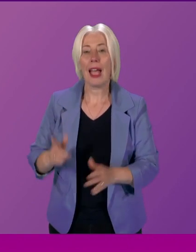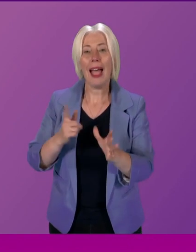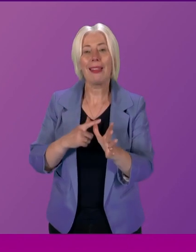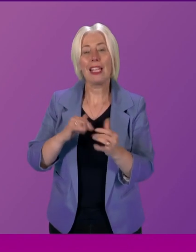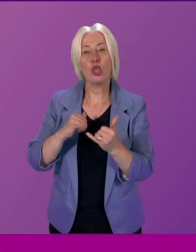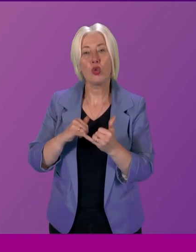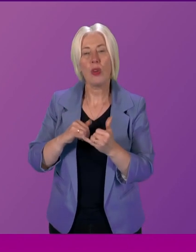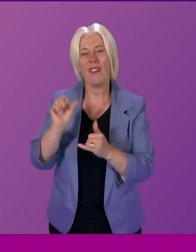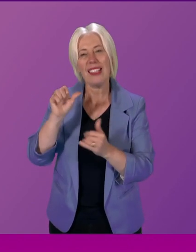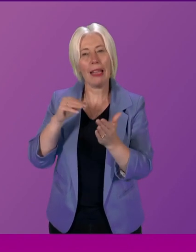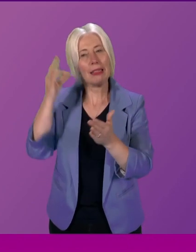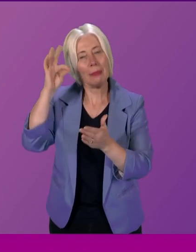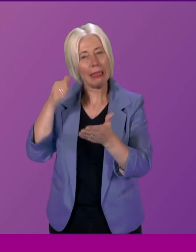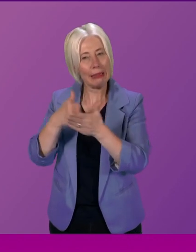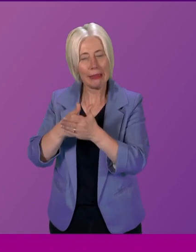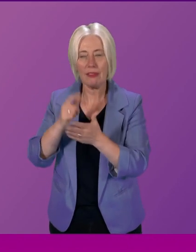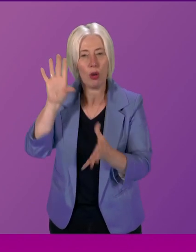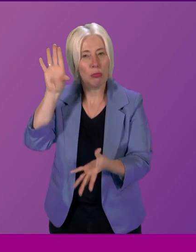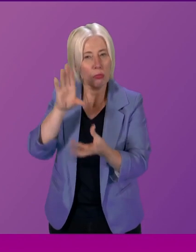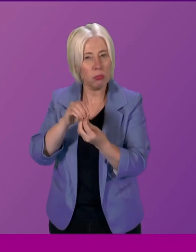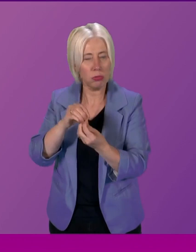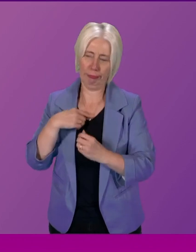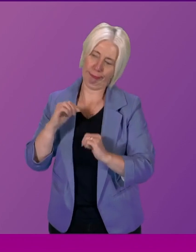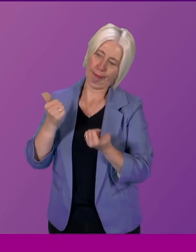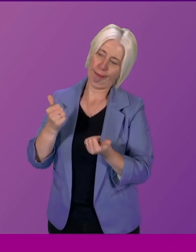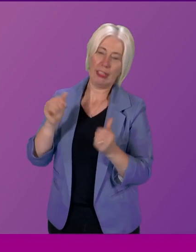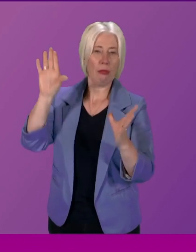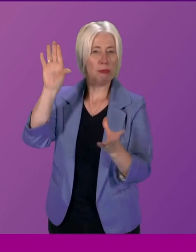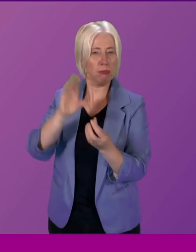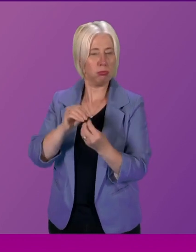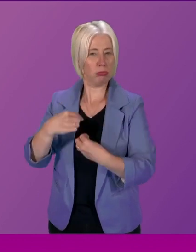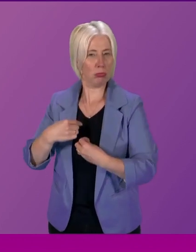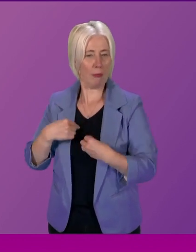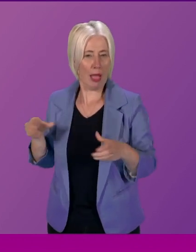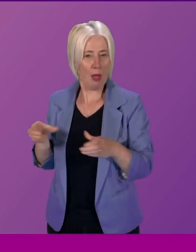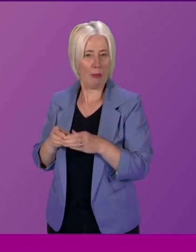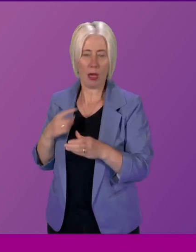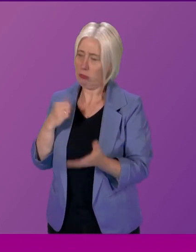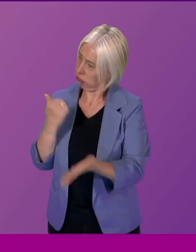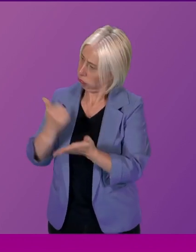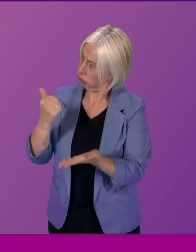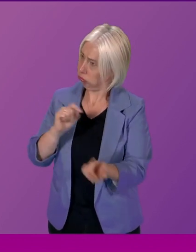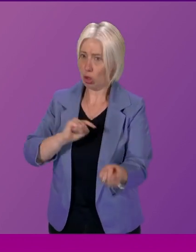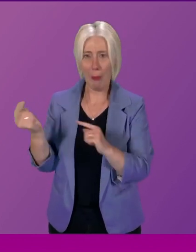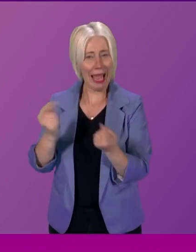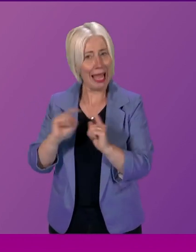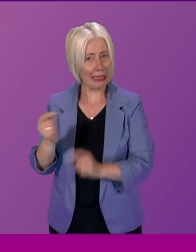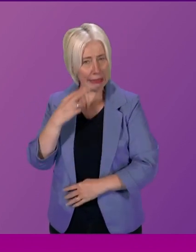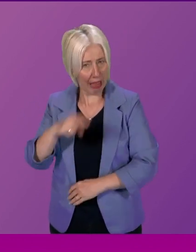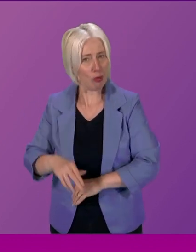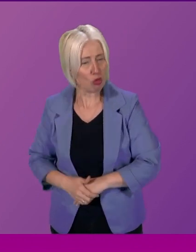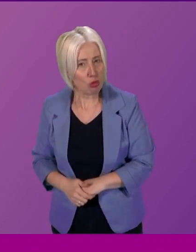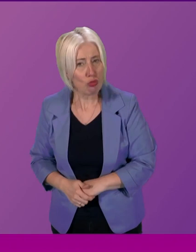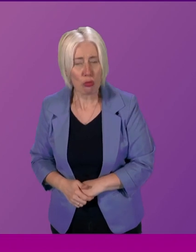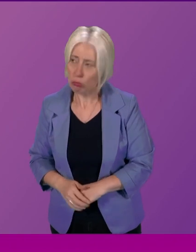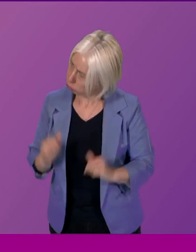presiding officer I am delighted to be winding up for my party on what has been an excellent debate this afternoon and I say there has been